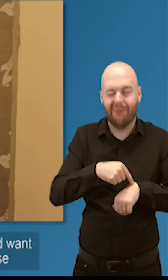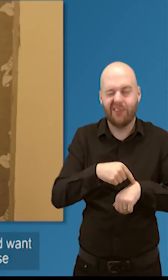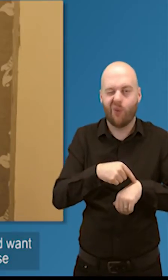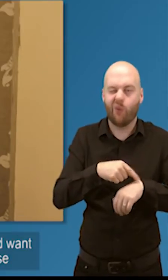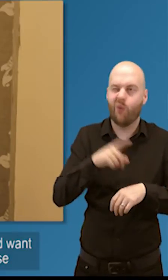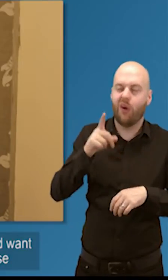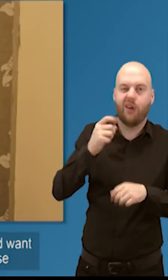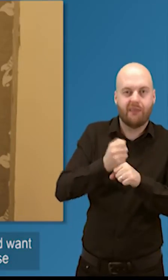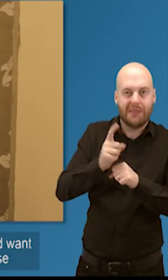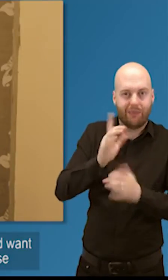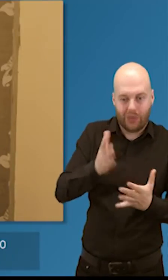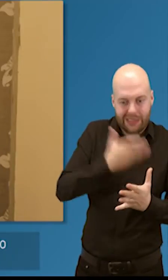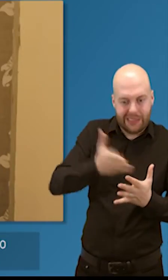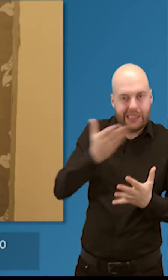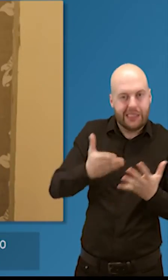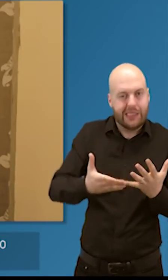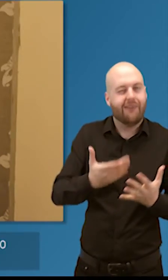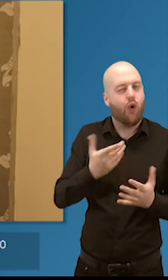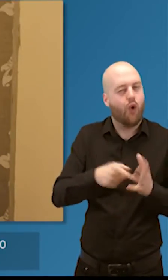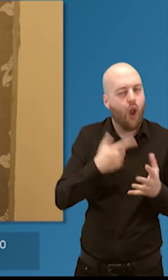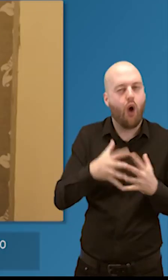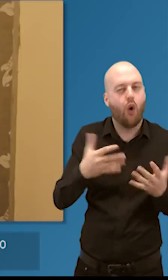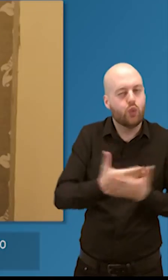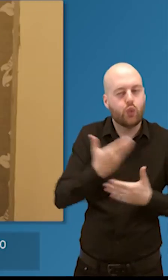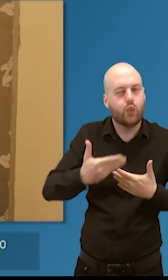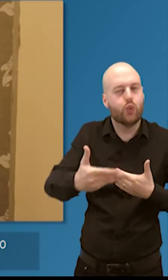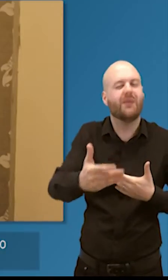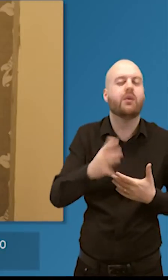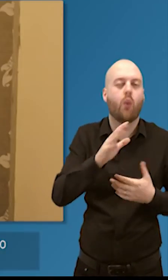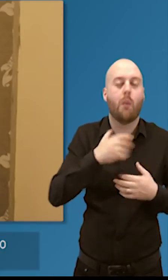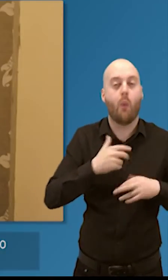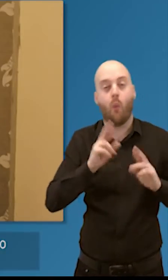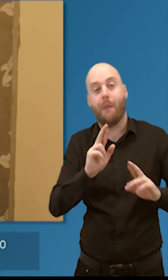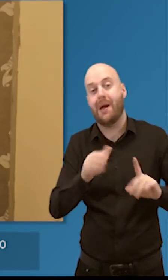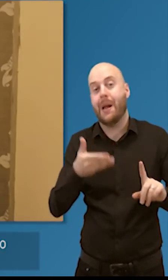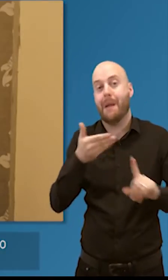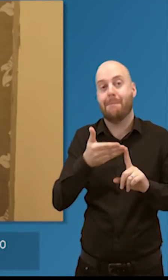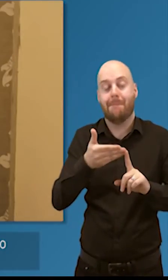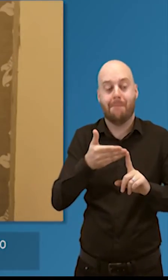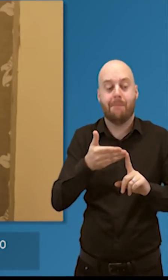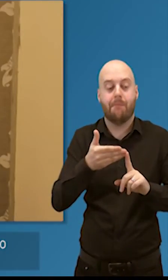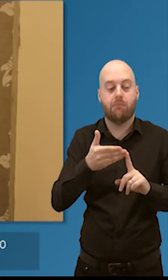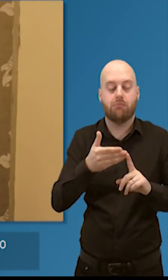legislation right so we want to use everything we already know about about the sector to help to improve that legislation